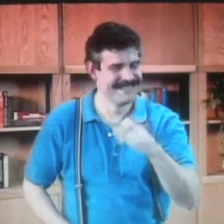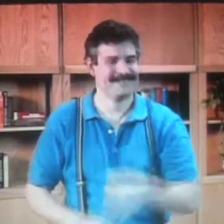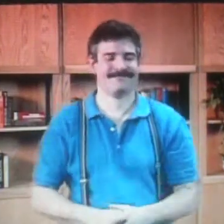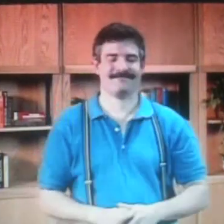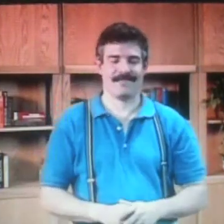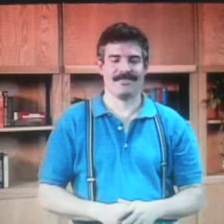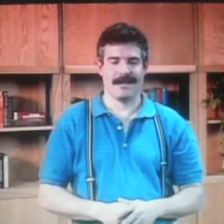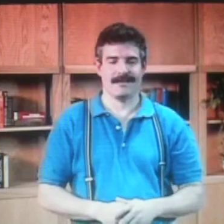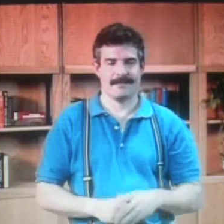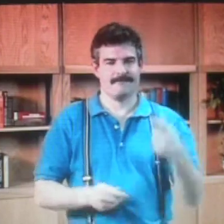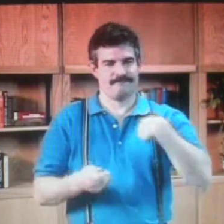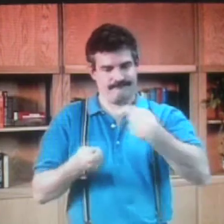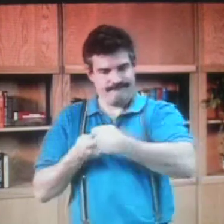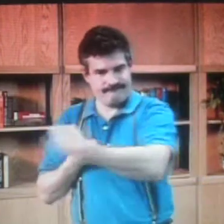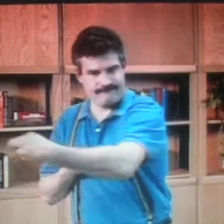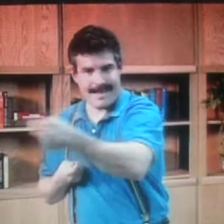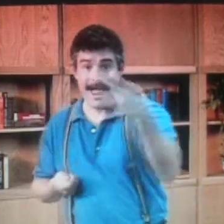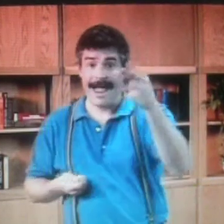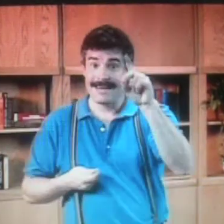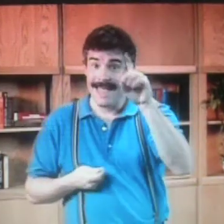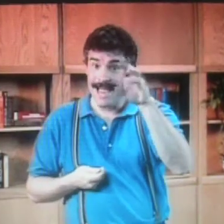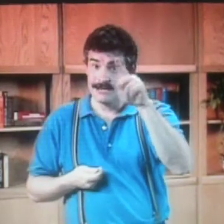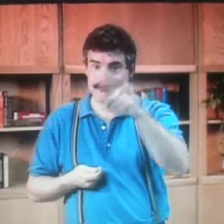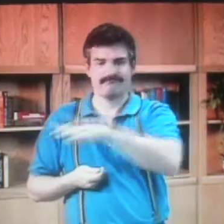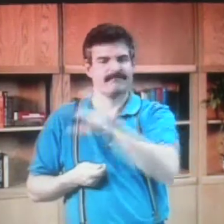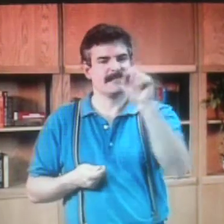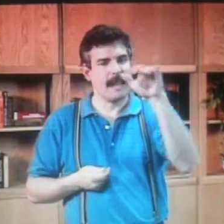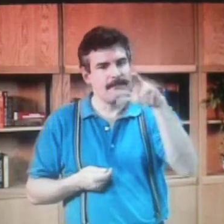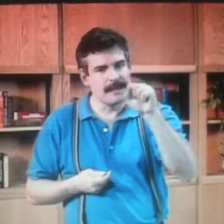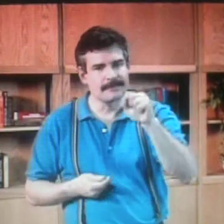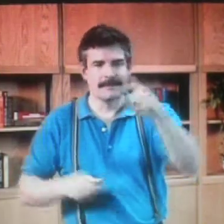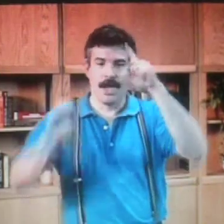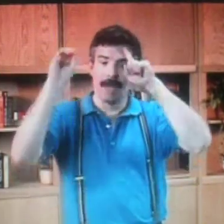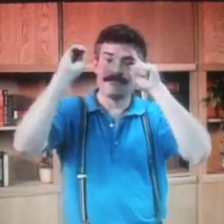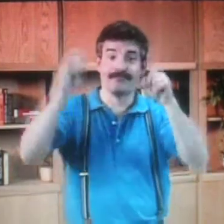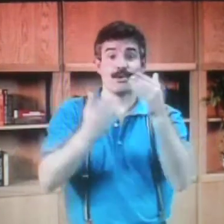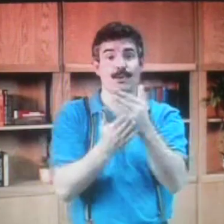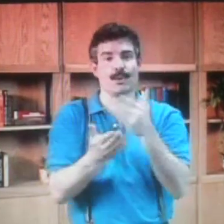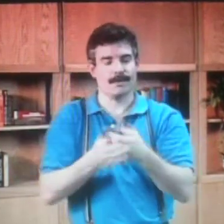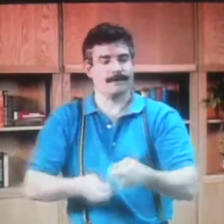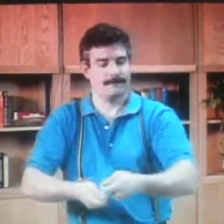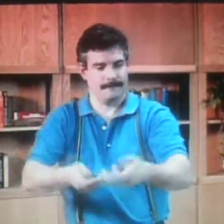And they thought the teacher was really dramatic. So I passed out the syllabus with the objectives.